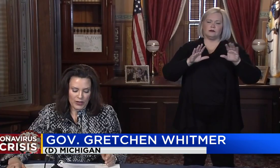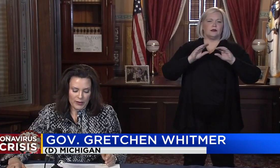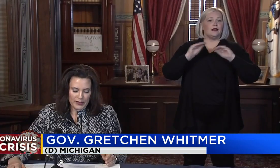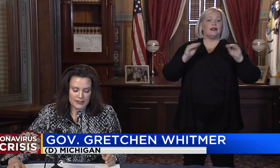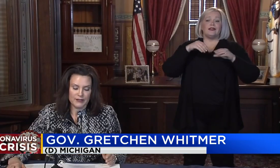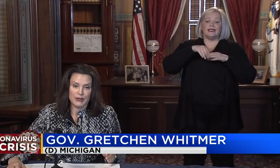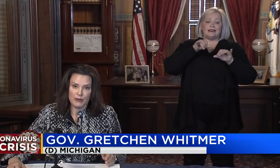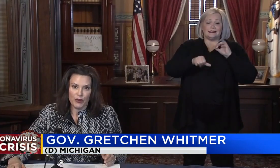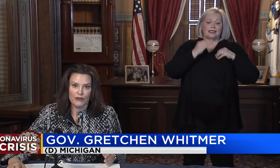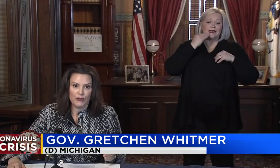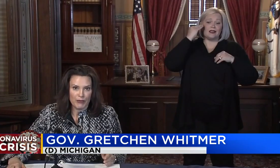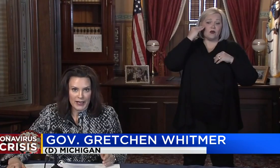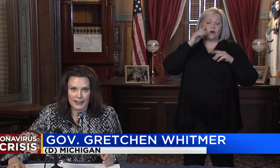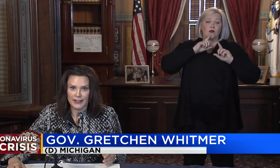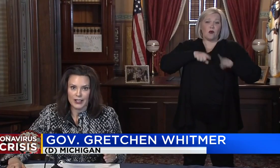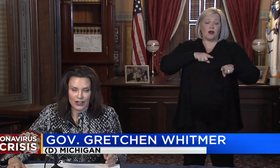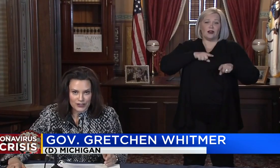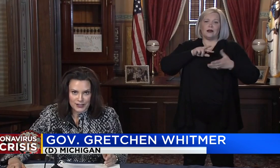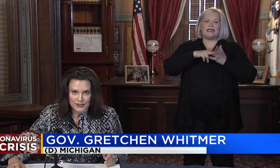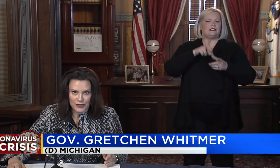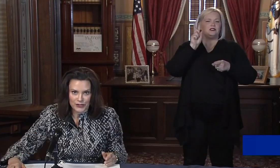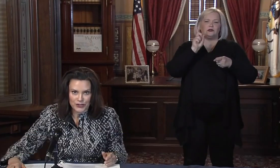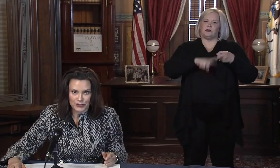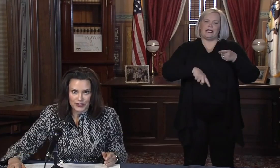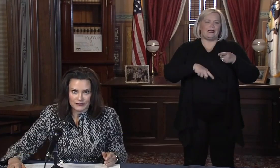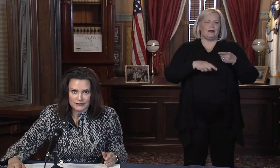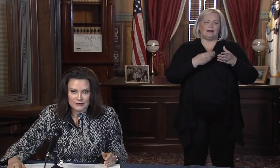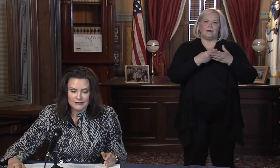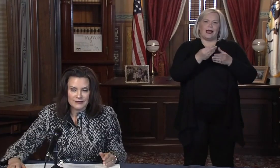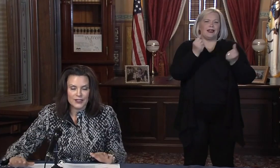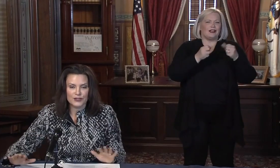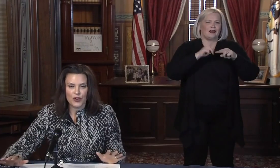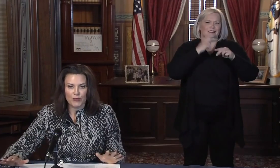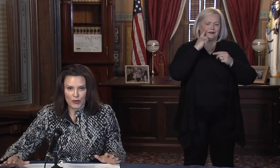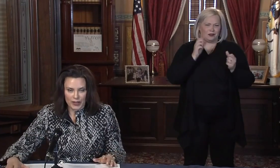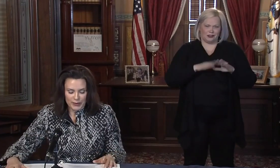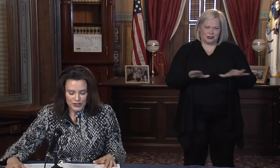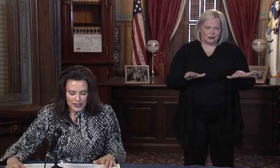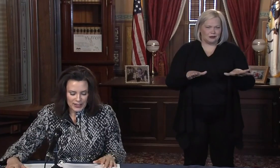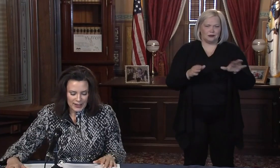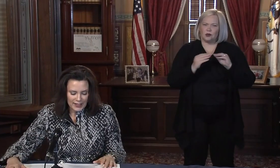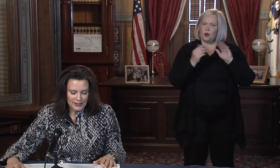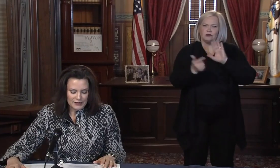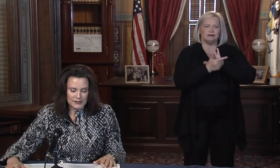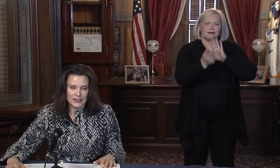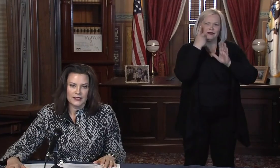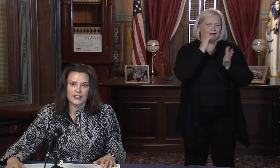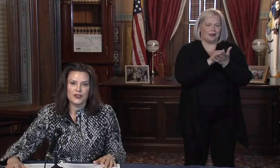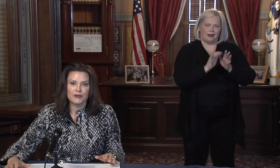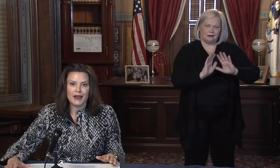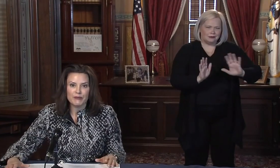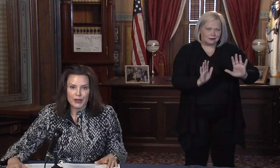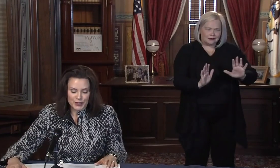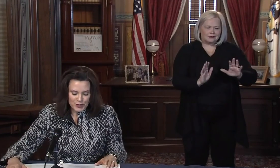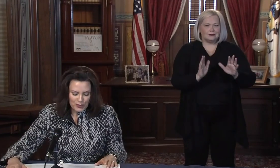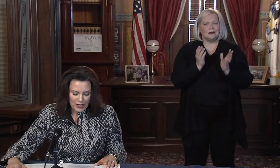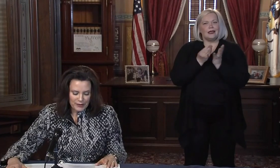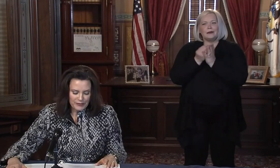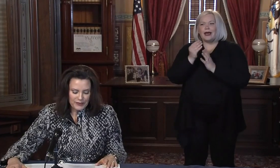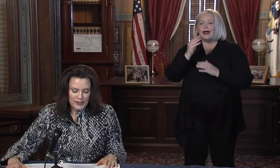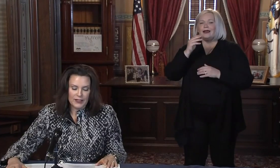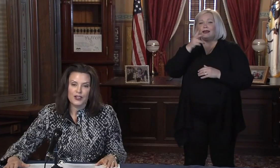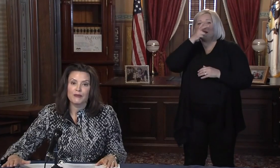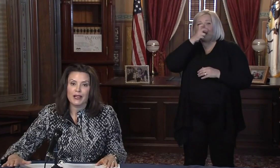-home order prohibits people from buying car seats for your children. There's no prohibition on that. You can buy bug